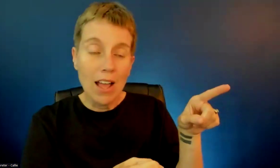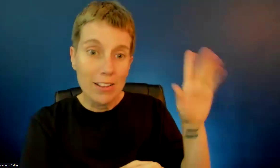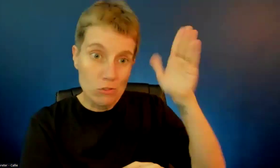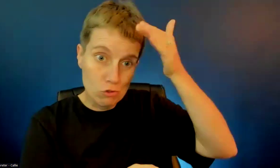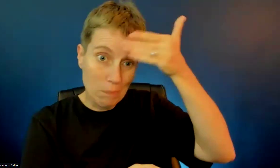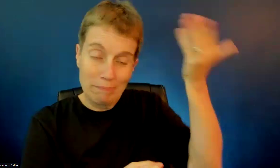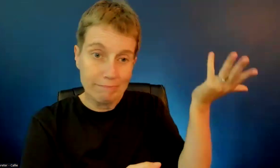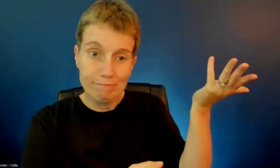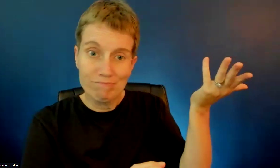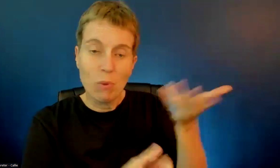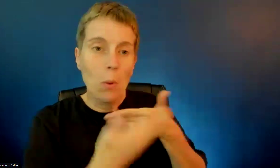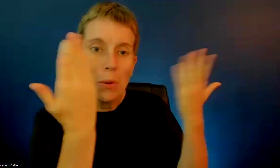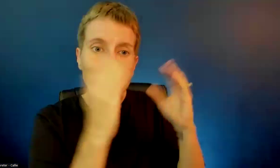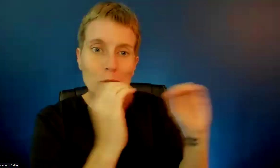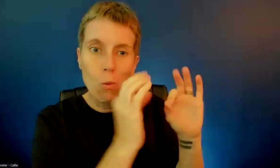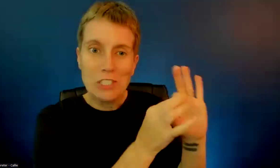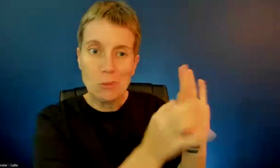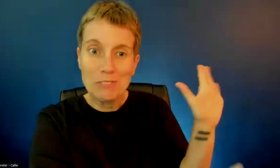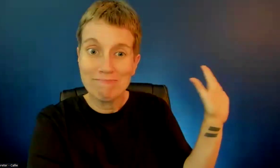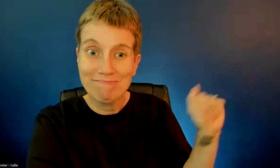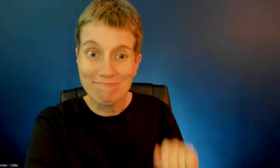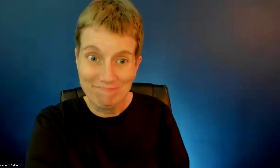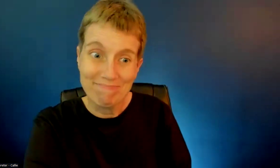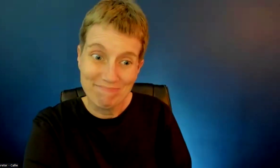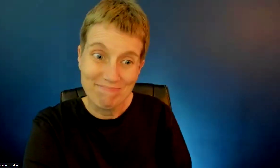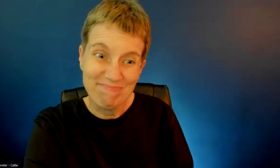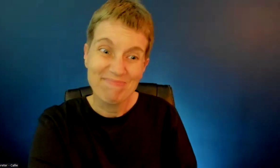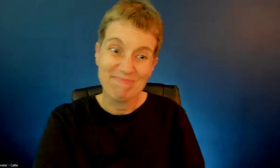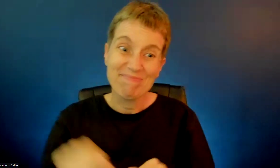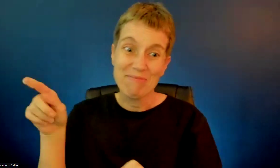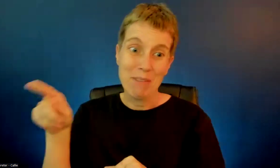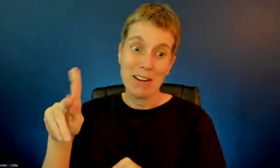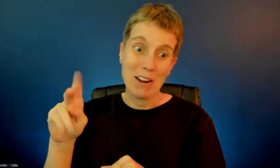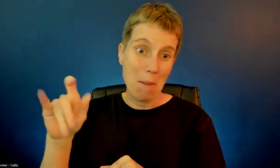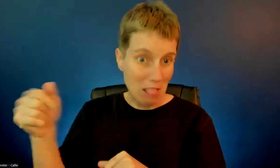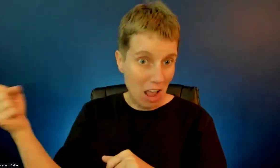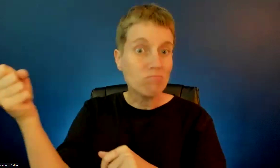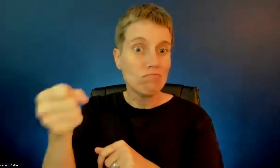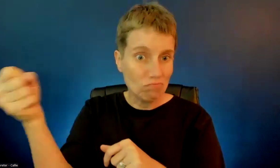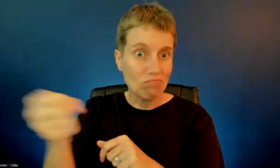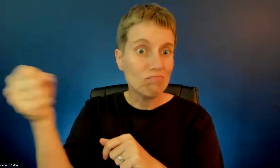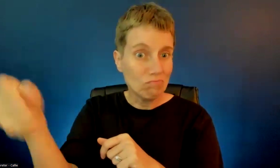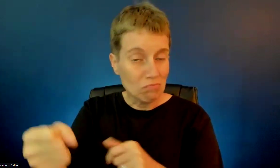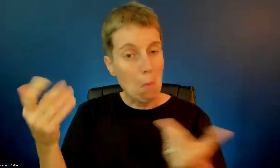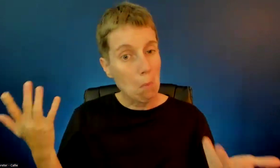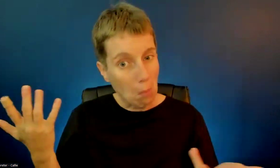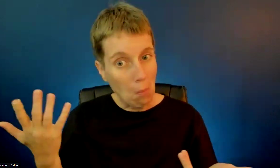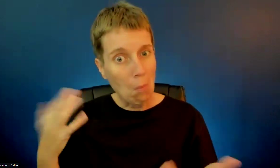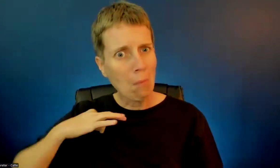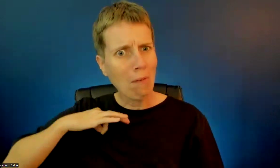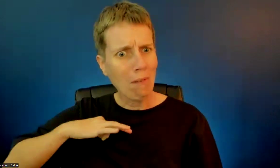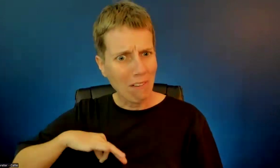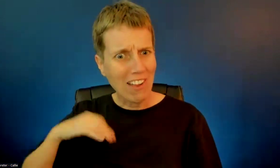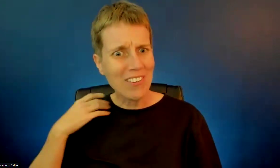ASL interpretation, which is nice from my perspective. That's awesome. That's good to know.